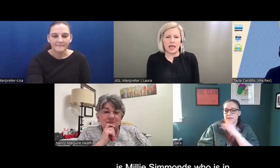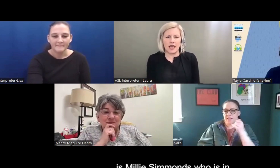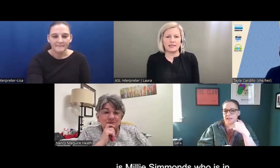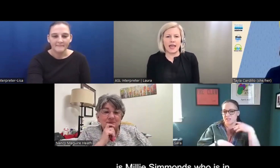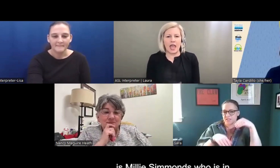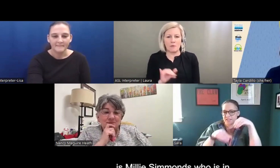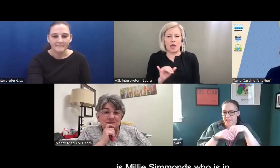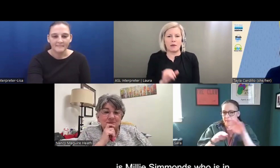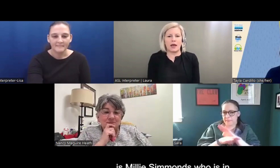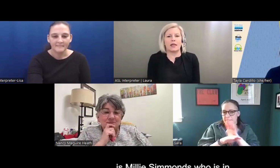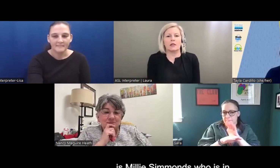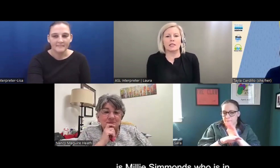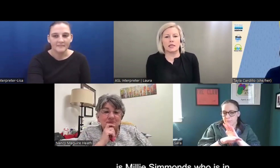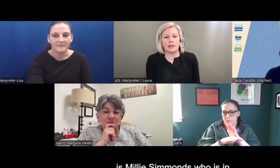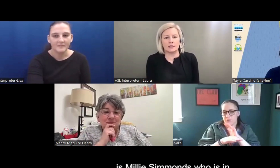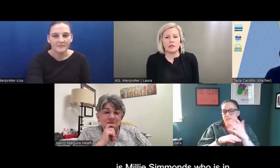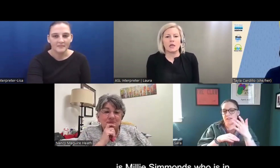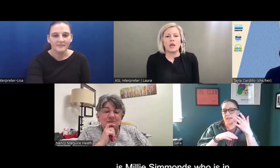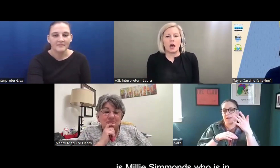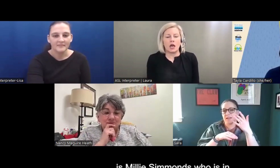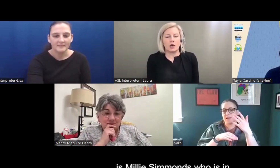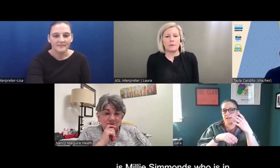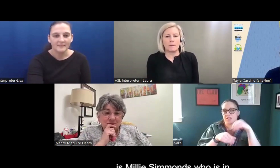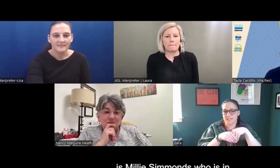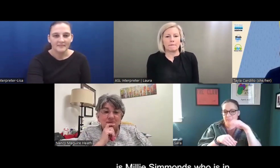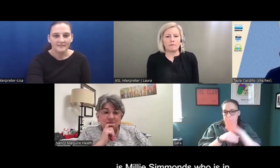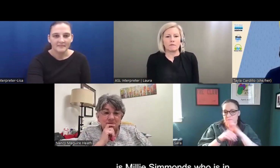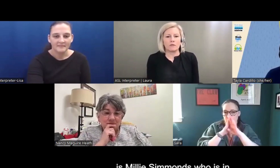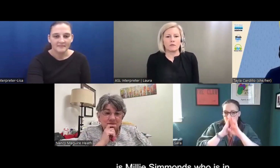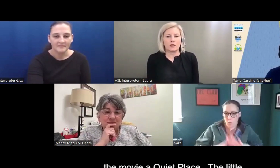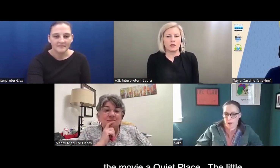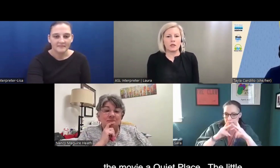It's S-I-M-M-I-N-D-S. Um,